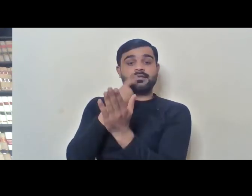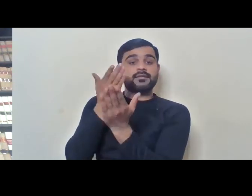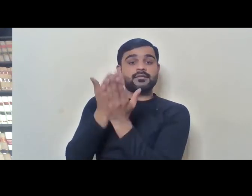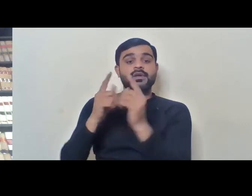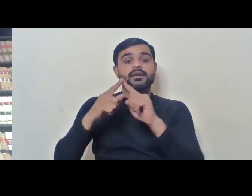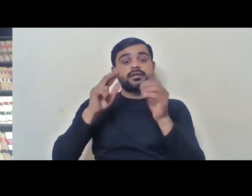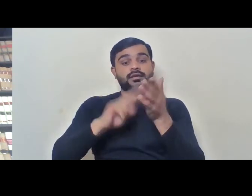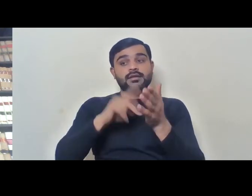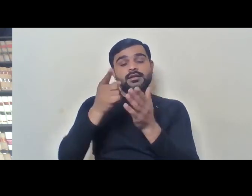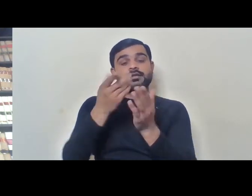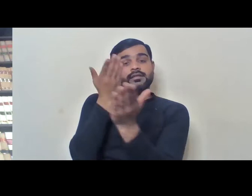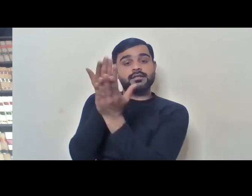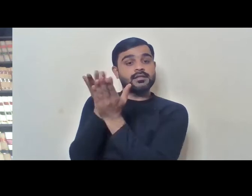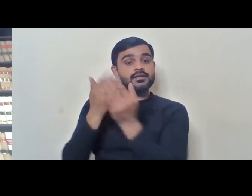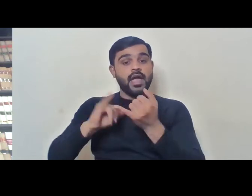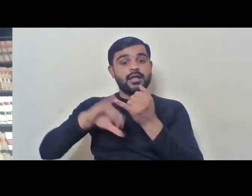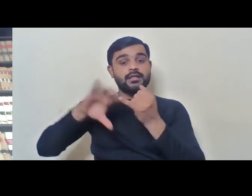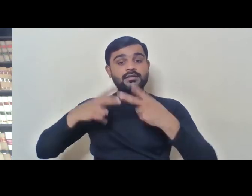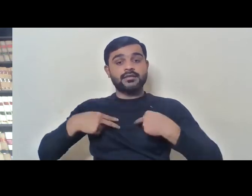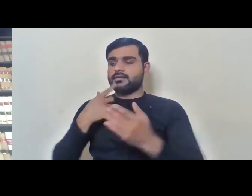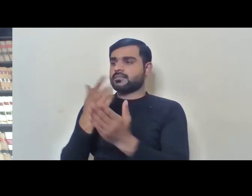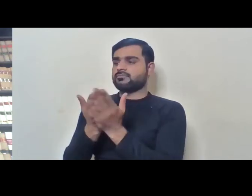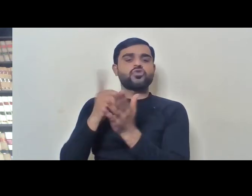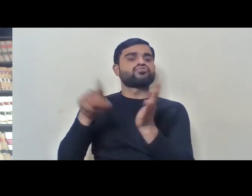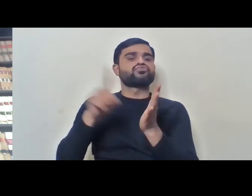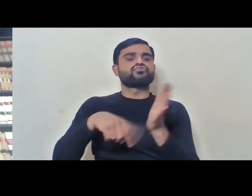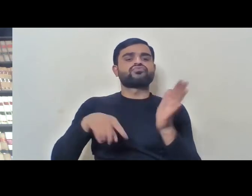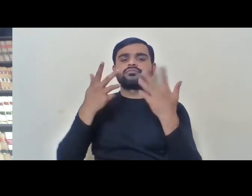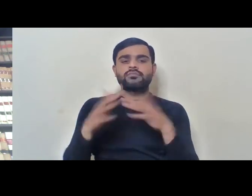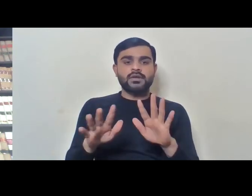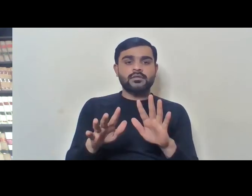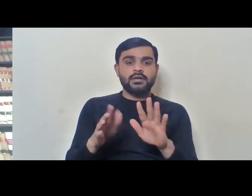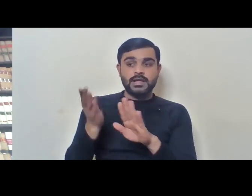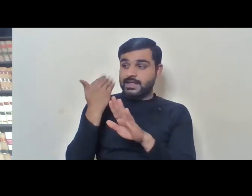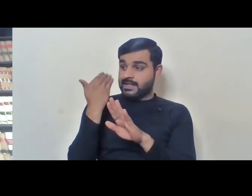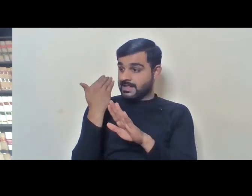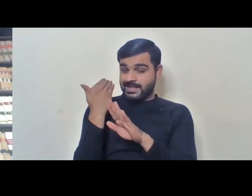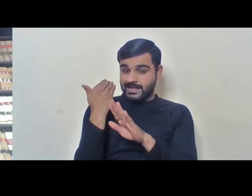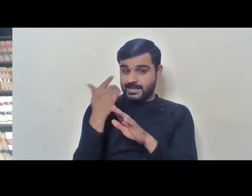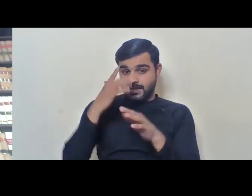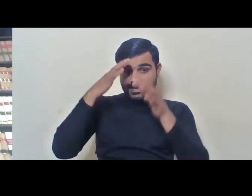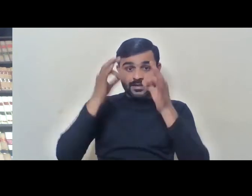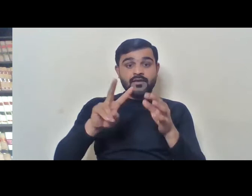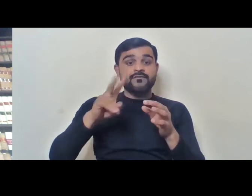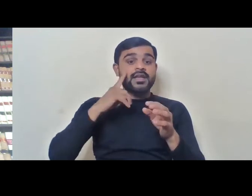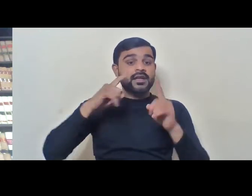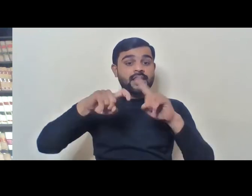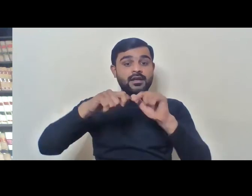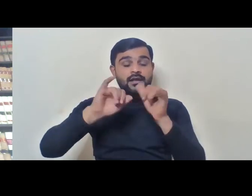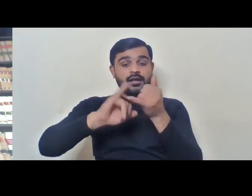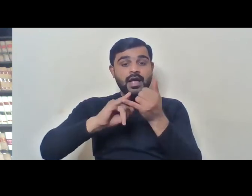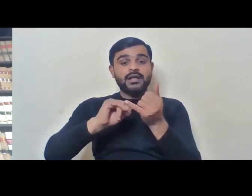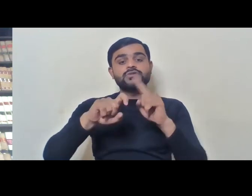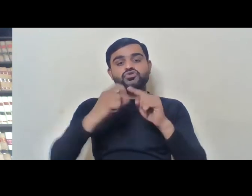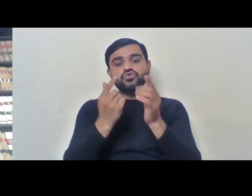Nadu, and when this went up to the Supreme Court, the Supreme Court dismissed it. But in a recent decision of Vikash Kumar, the Supreme Court